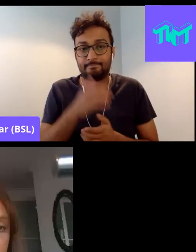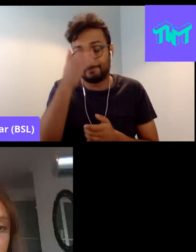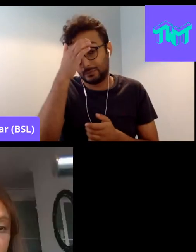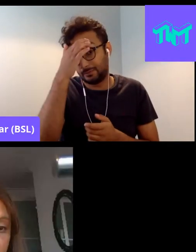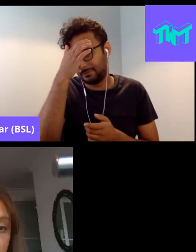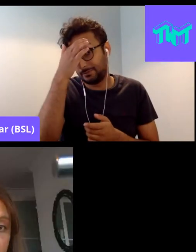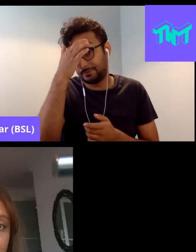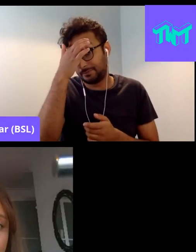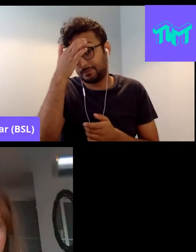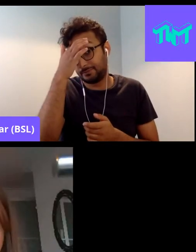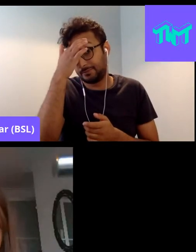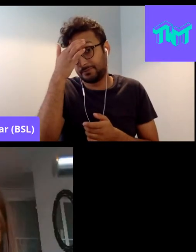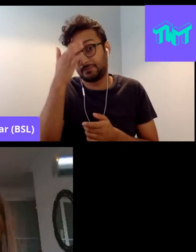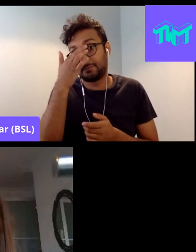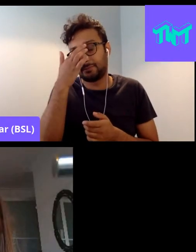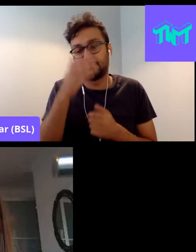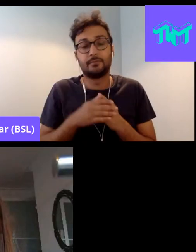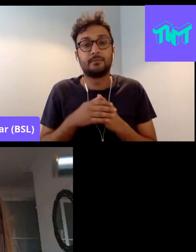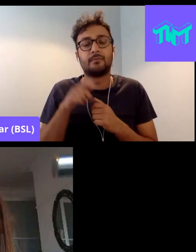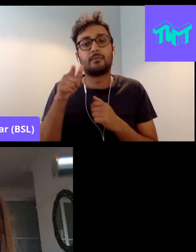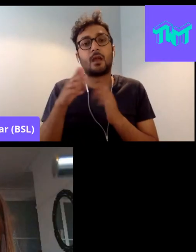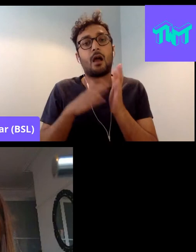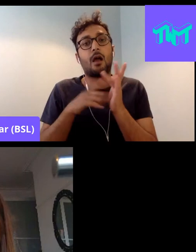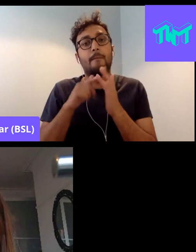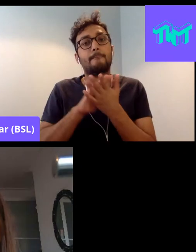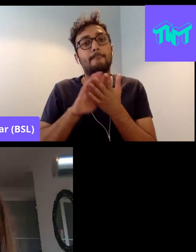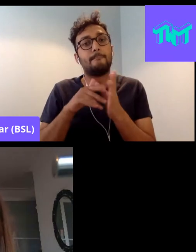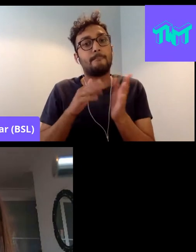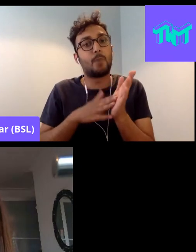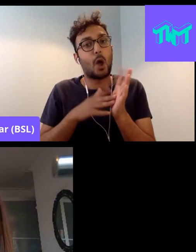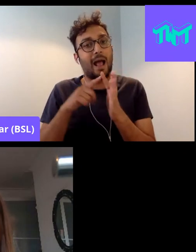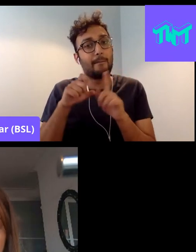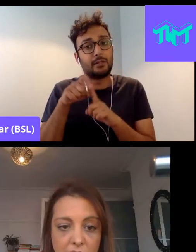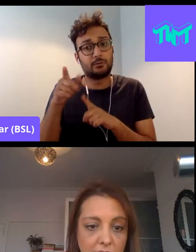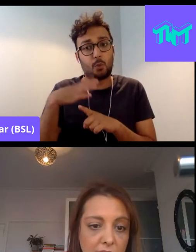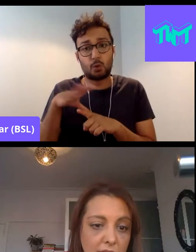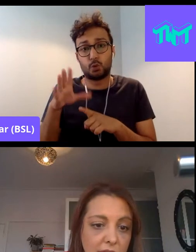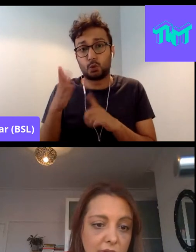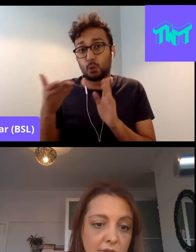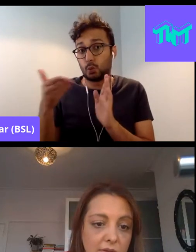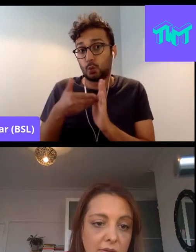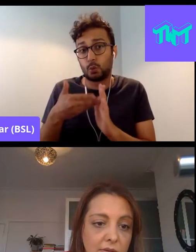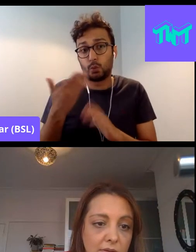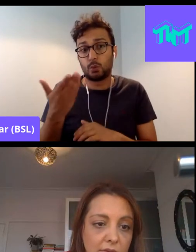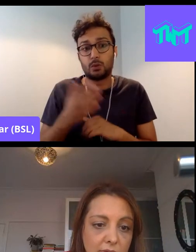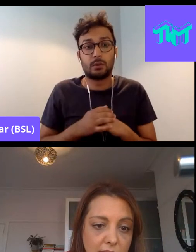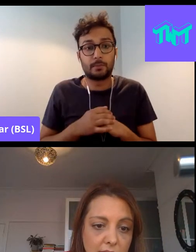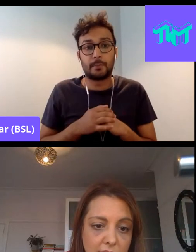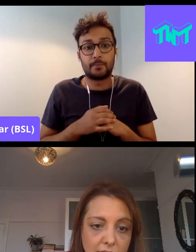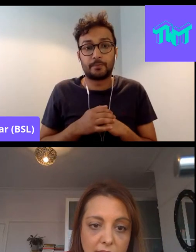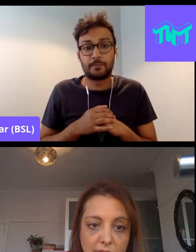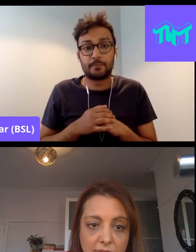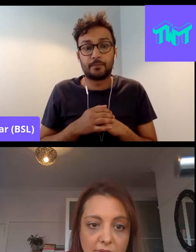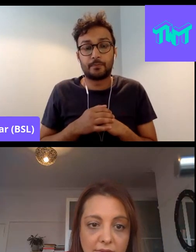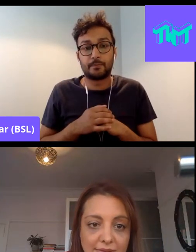I ask Mohamed if he wants to come in on that one at all. Yeah, I